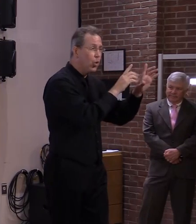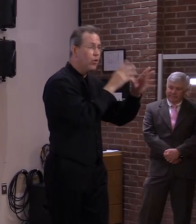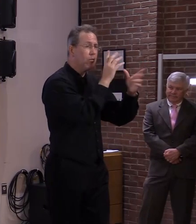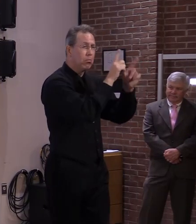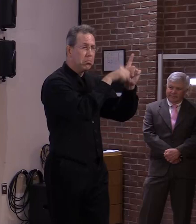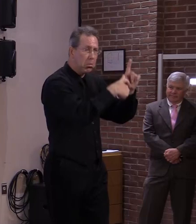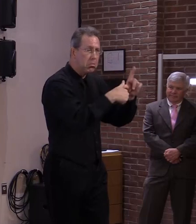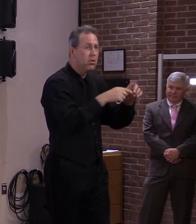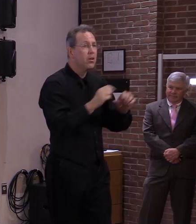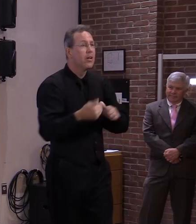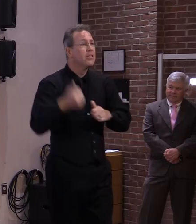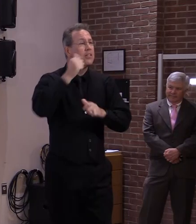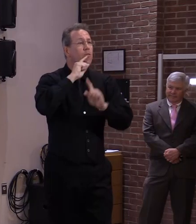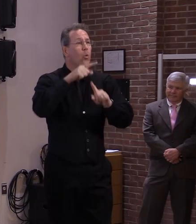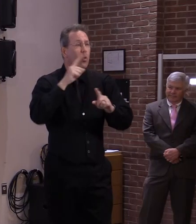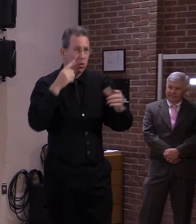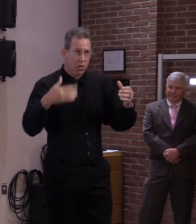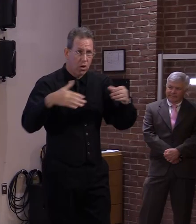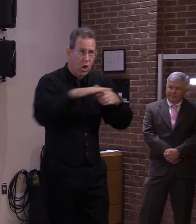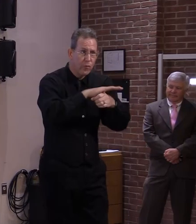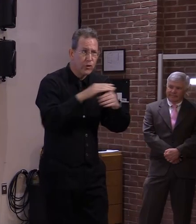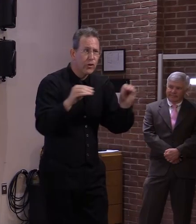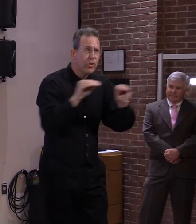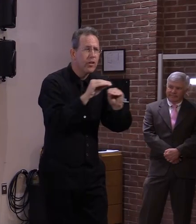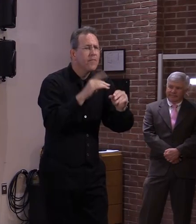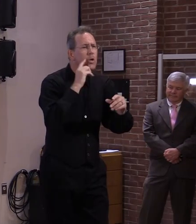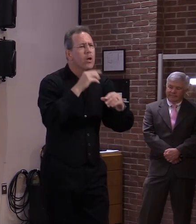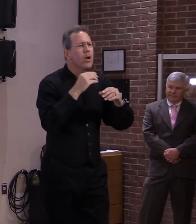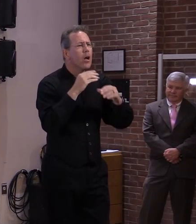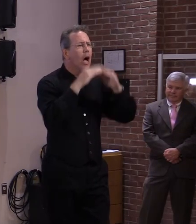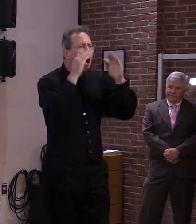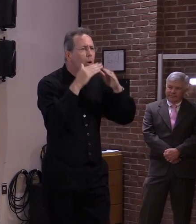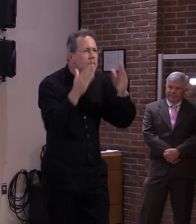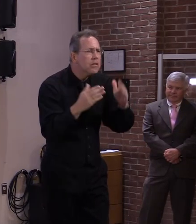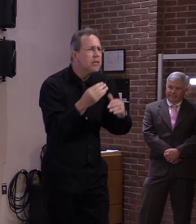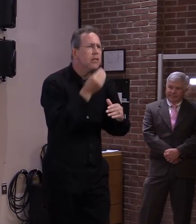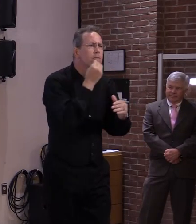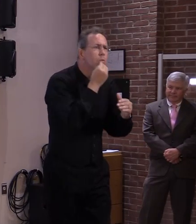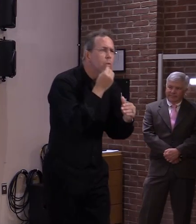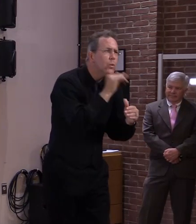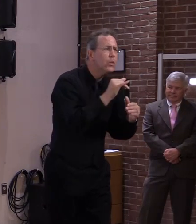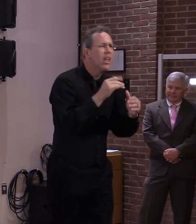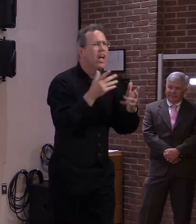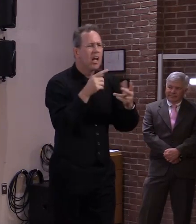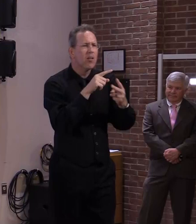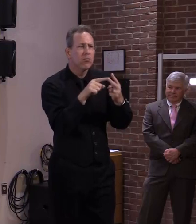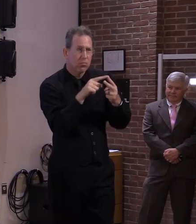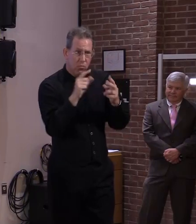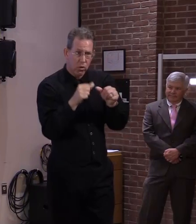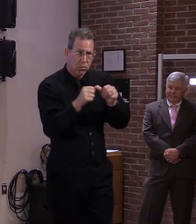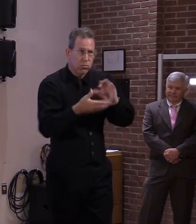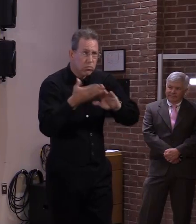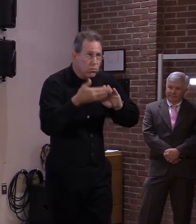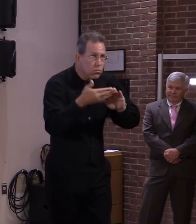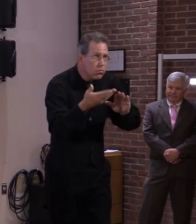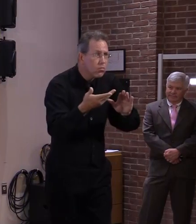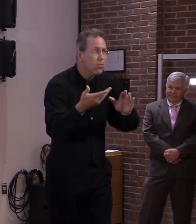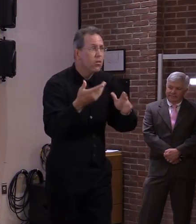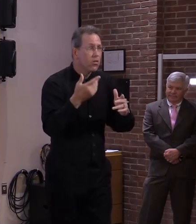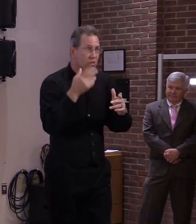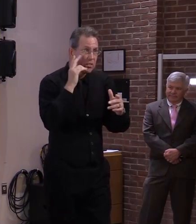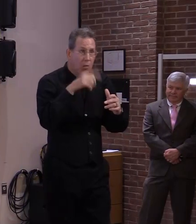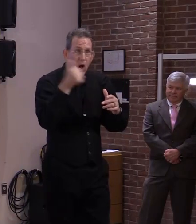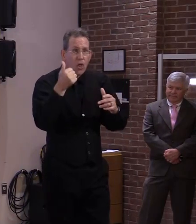the homeless program and feeding and so forth so we don't expect that there will be any lapse in between